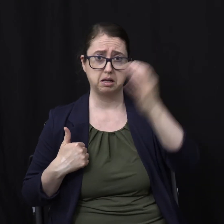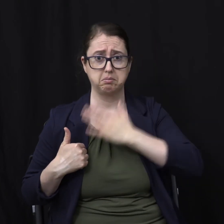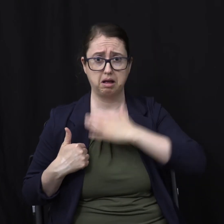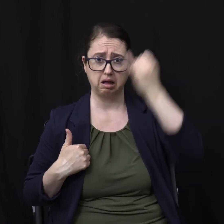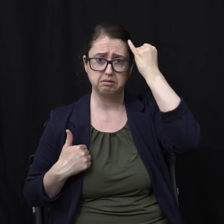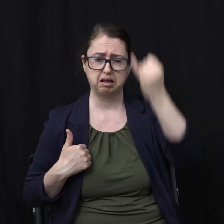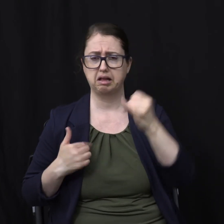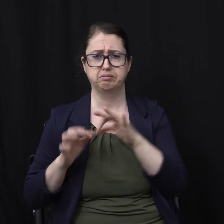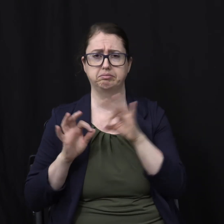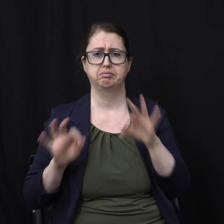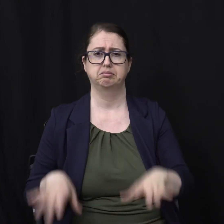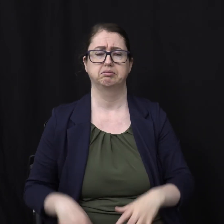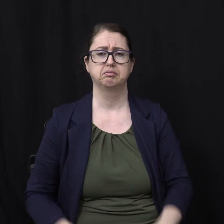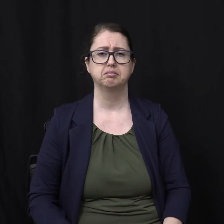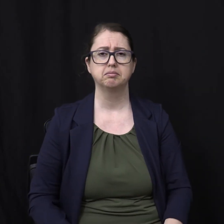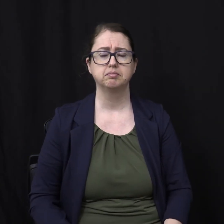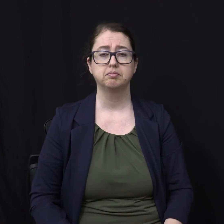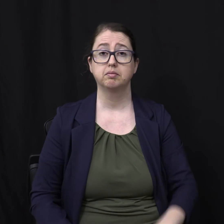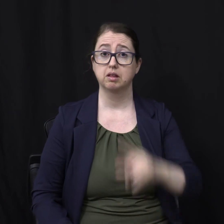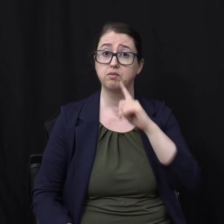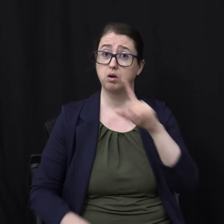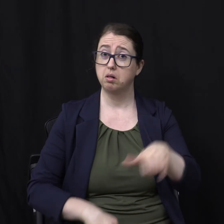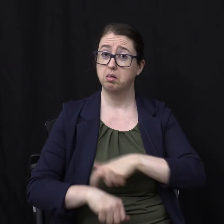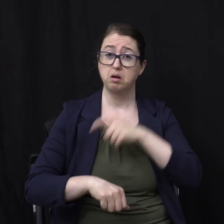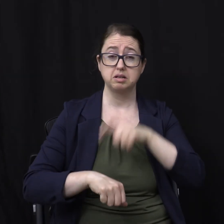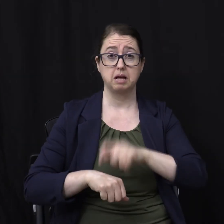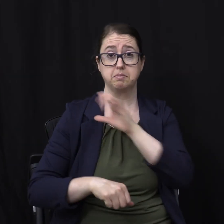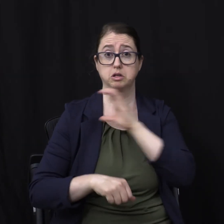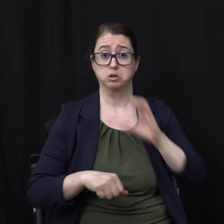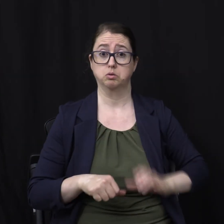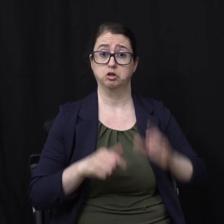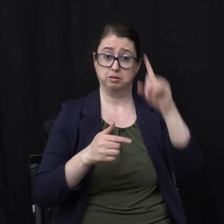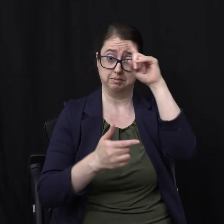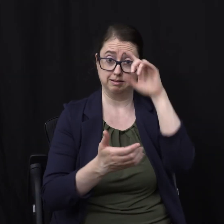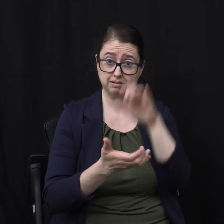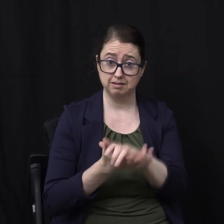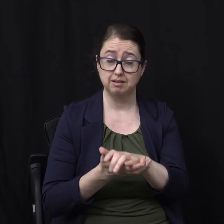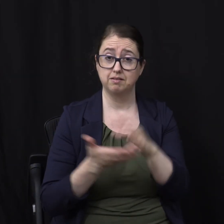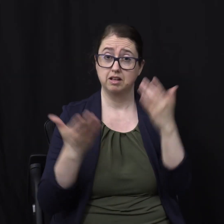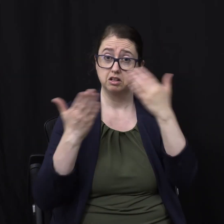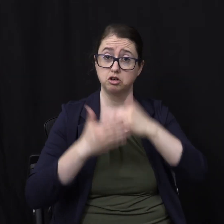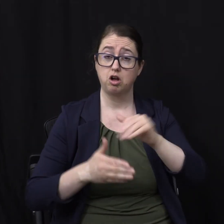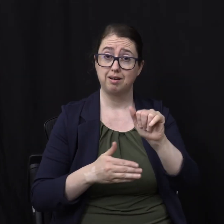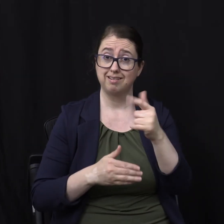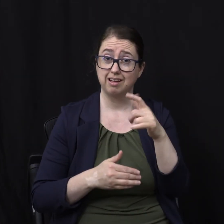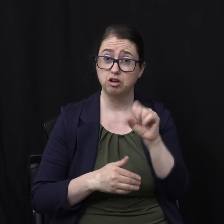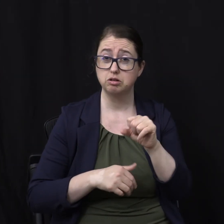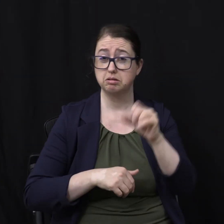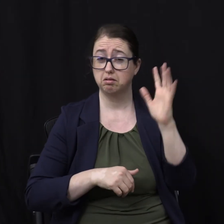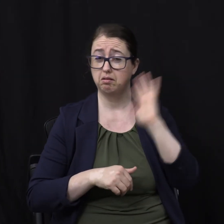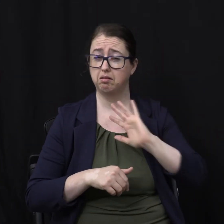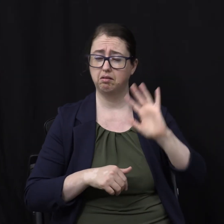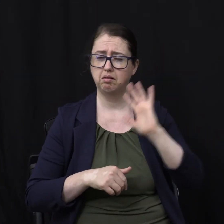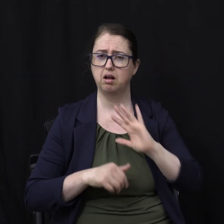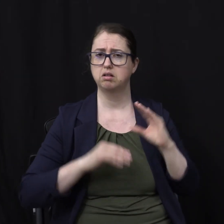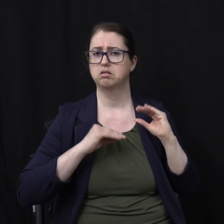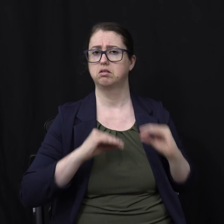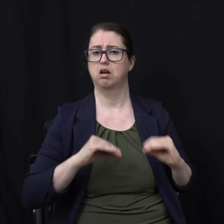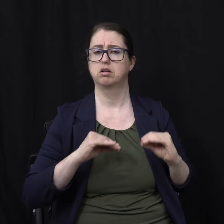The Roman dark ages Christianity Taught That you have a God Whose justice Is